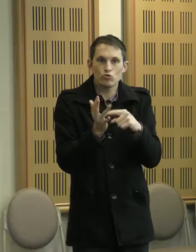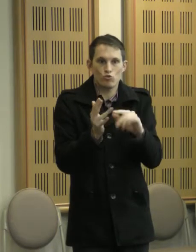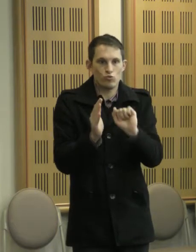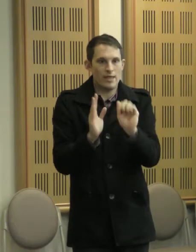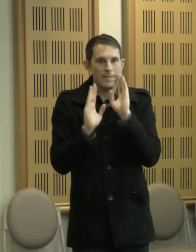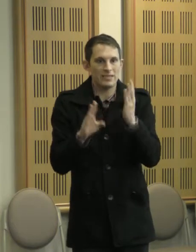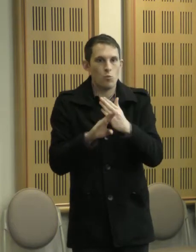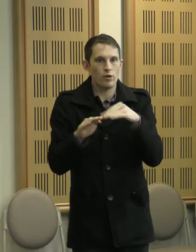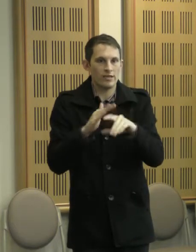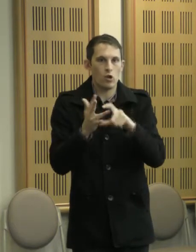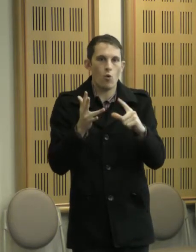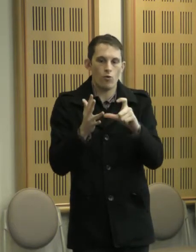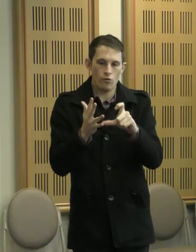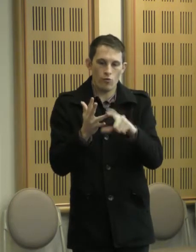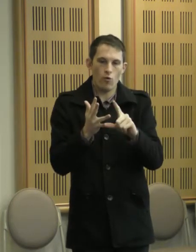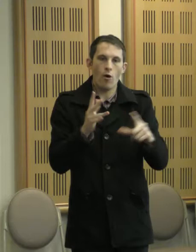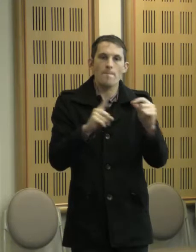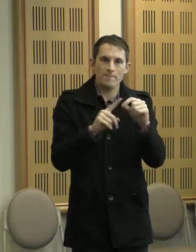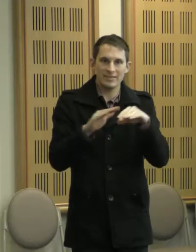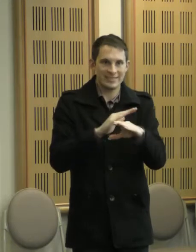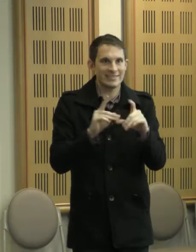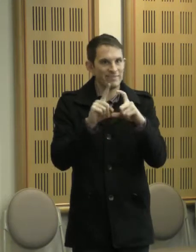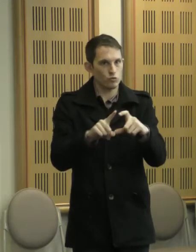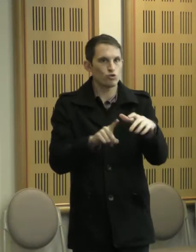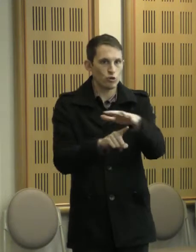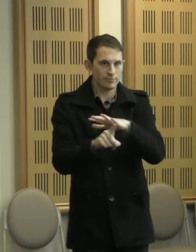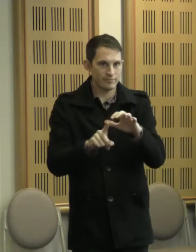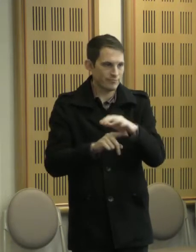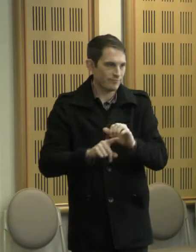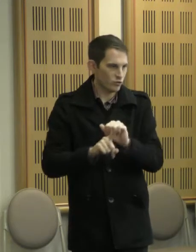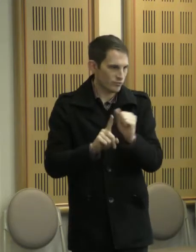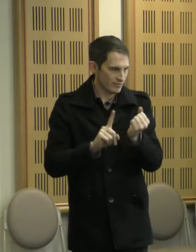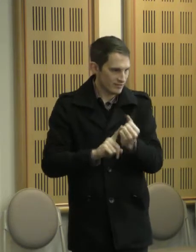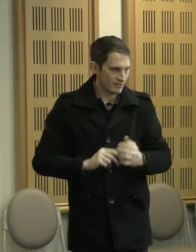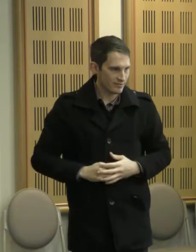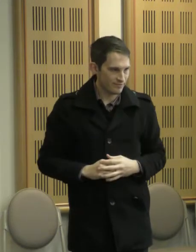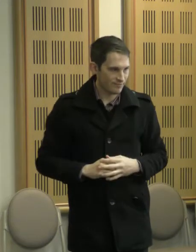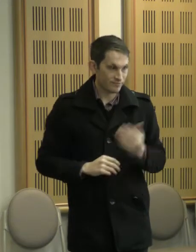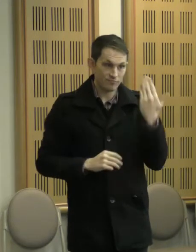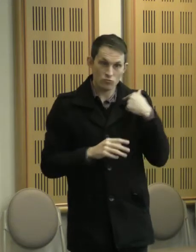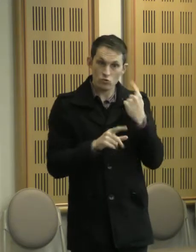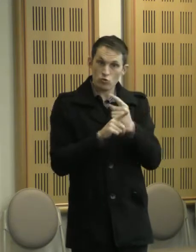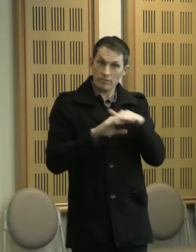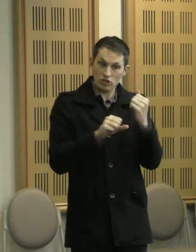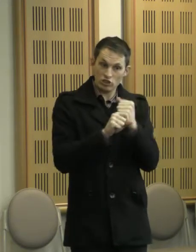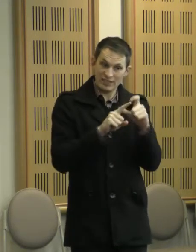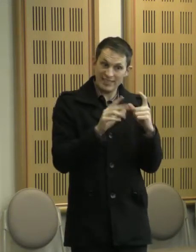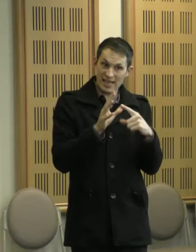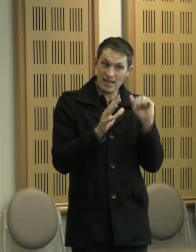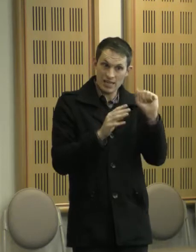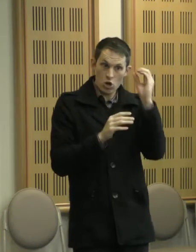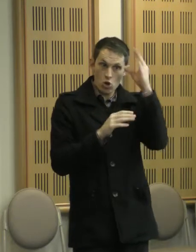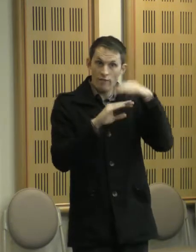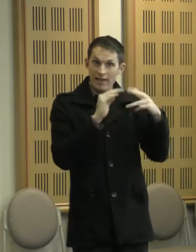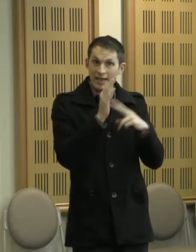difficult circumstances. Initially, we talked about GDA's knowledge of the NDIS as a way